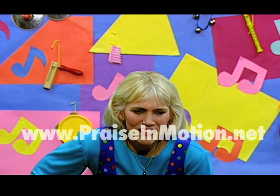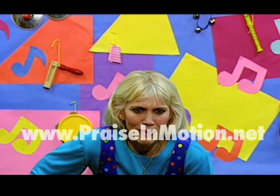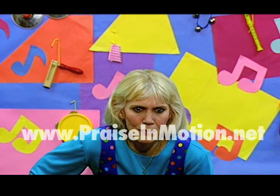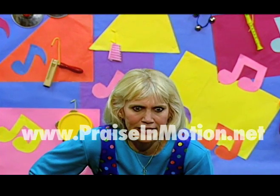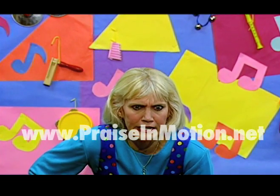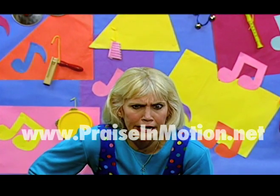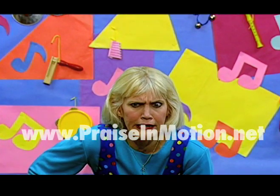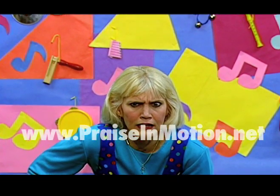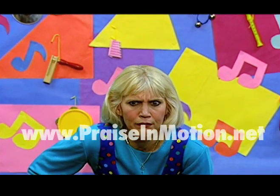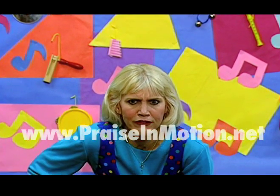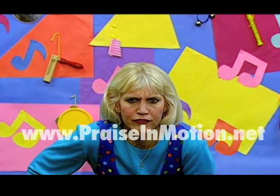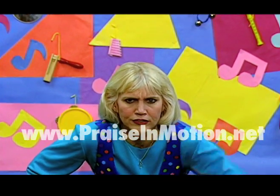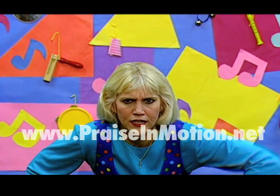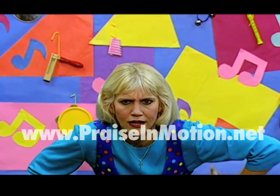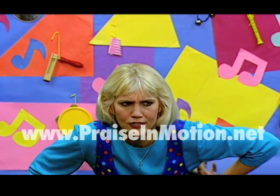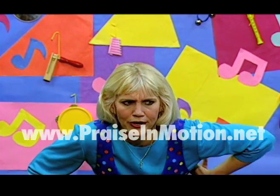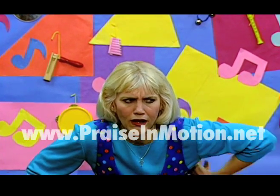Maybe we need to eat a little bit first, huh? Do we?